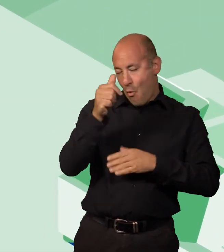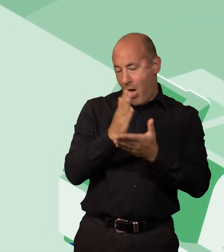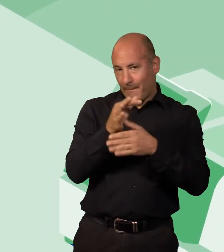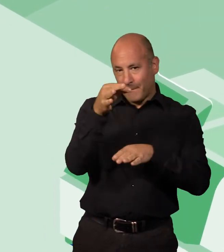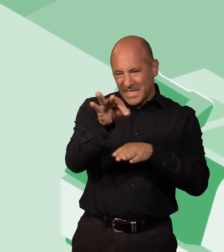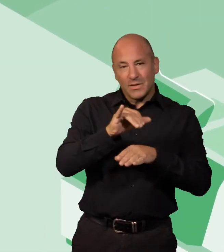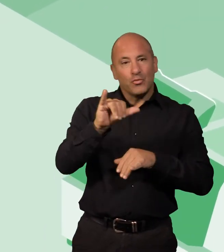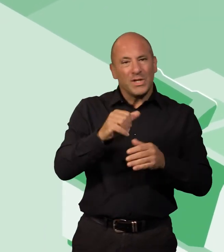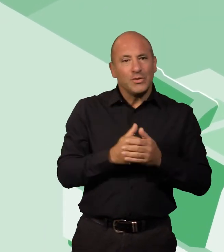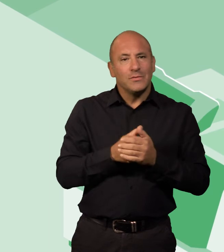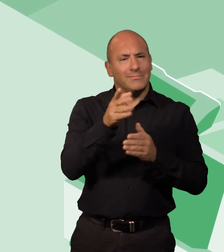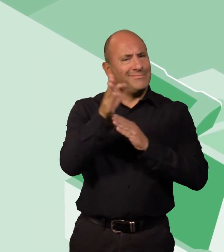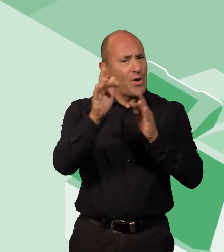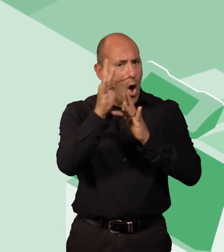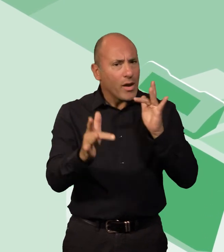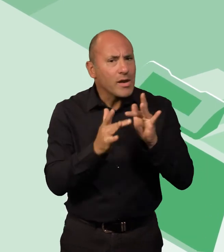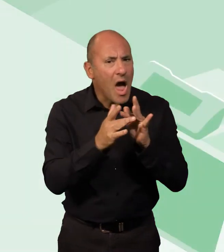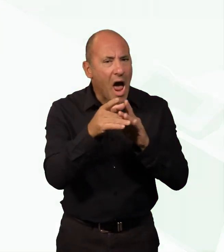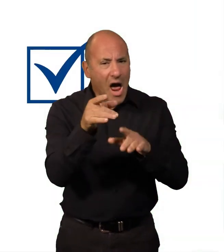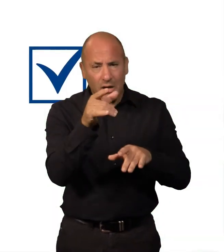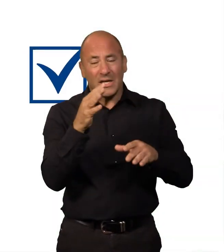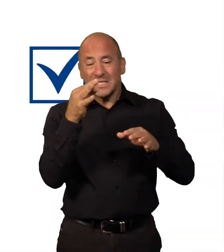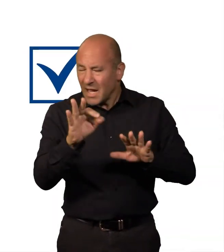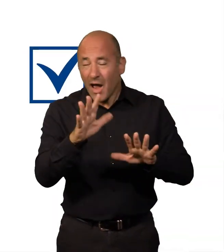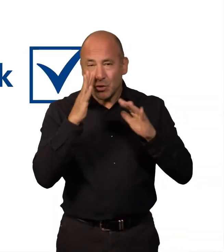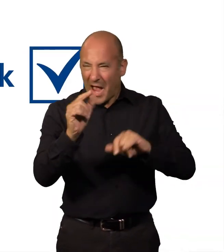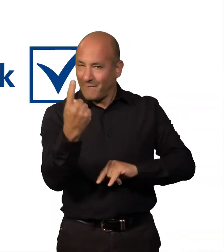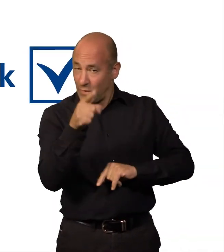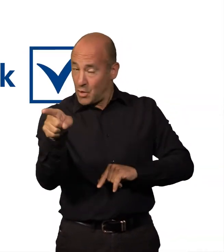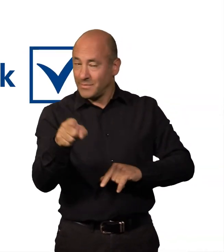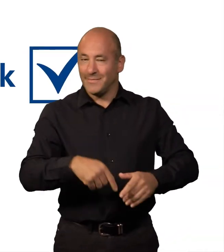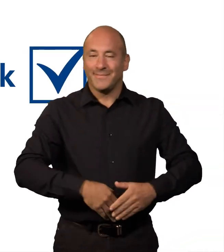you'll know exactly which box to tick. Search Check Before You Tick online today.